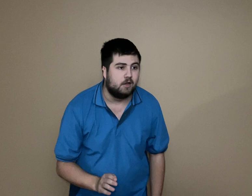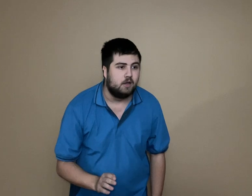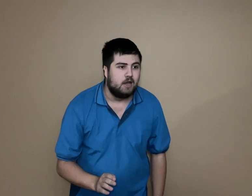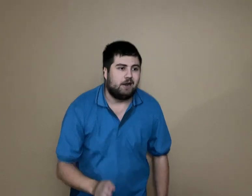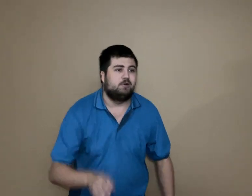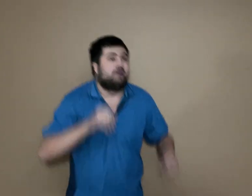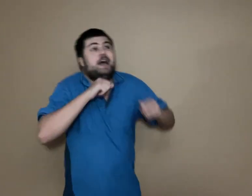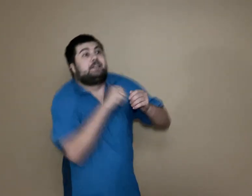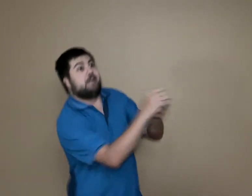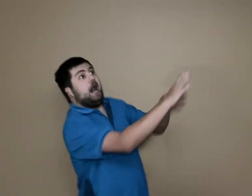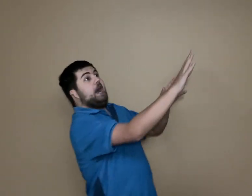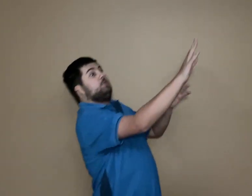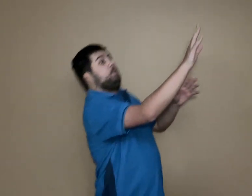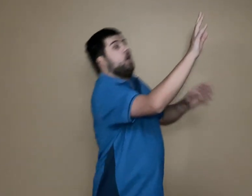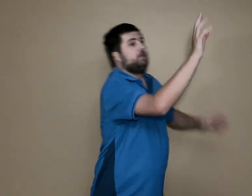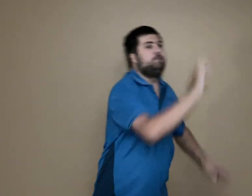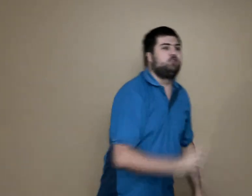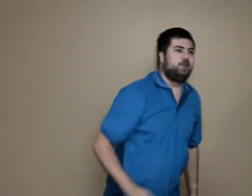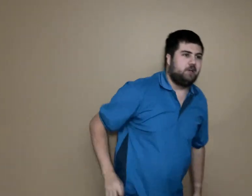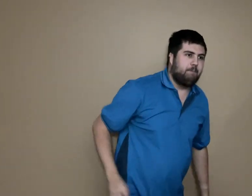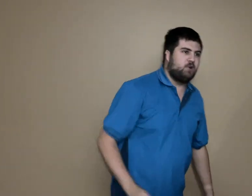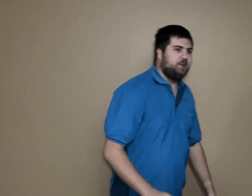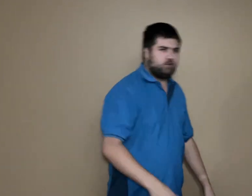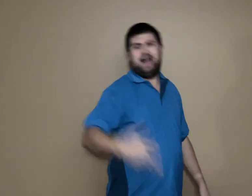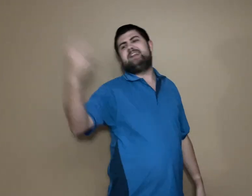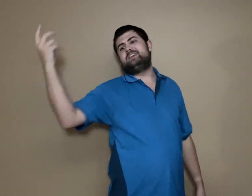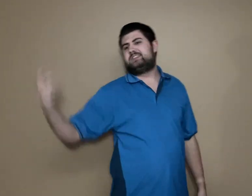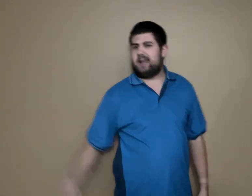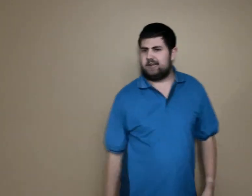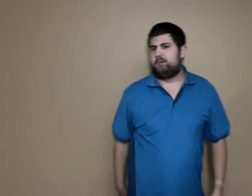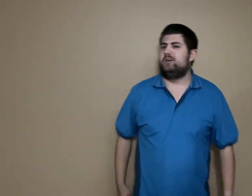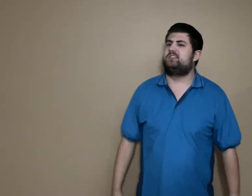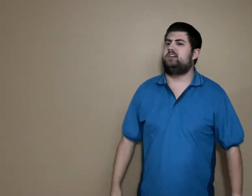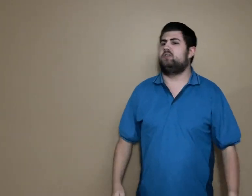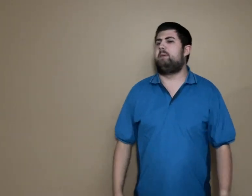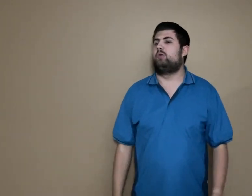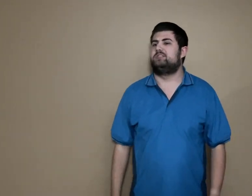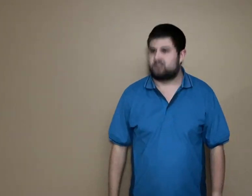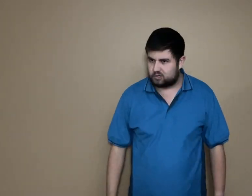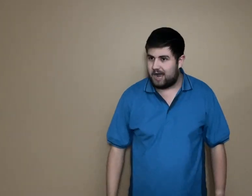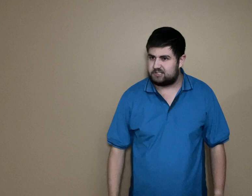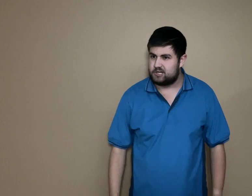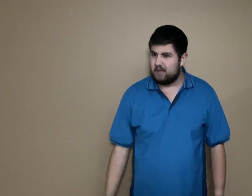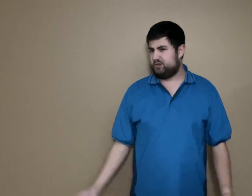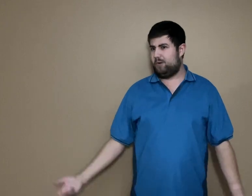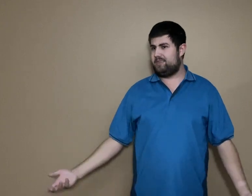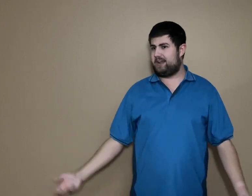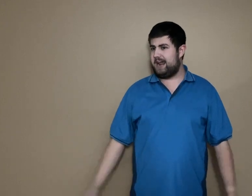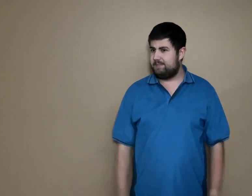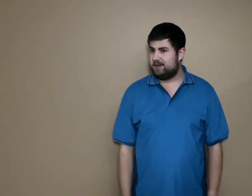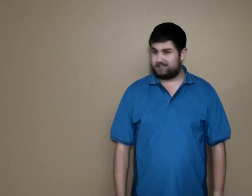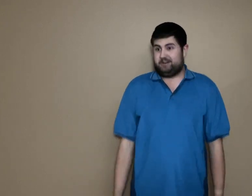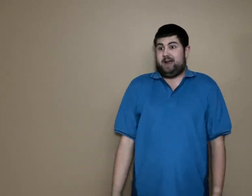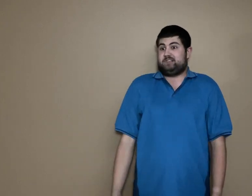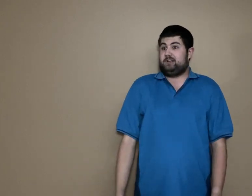I do not guide the ball in between the uprights or out of the stadium or into your opponent's crotch. You won the game? Congratulations!